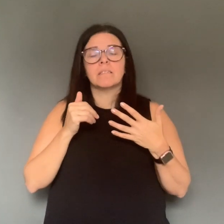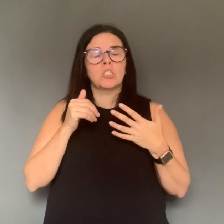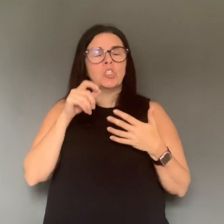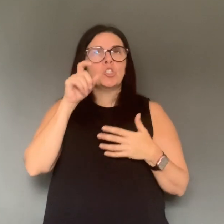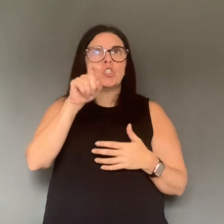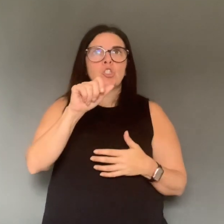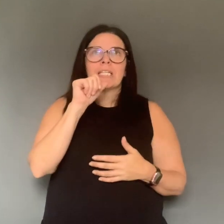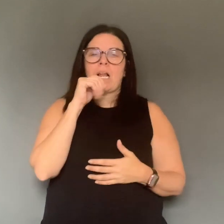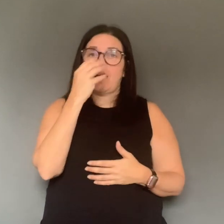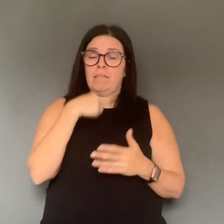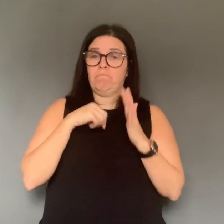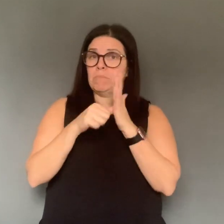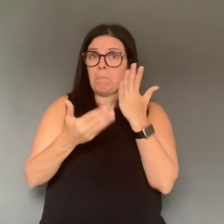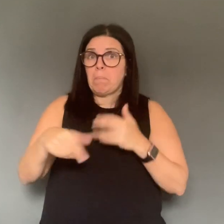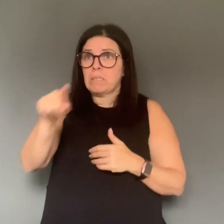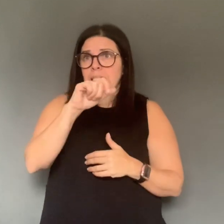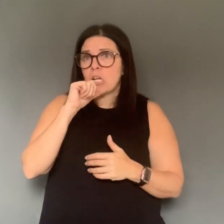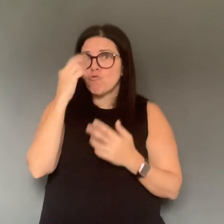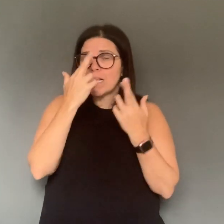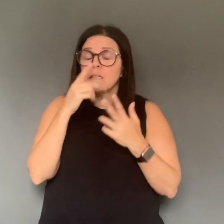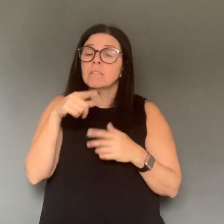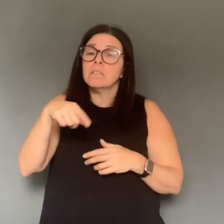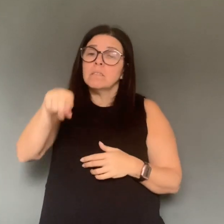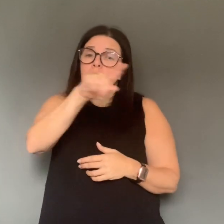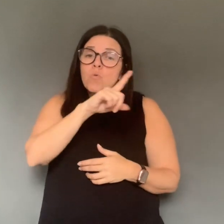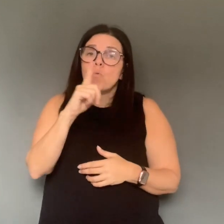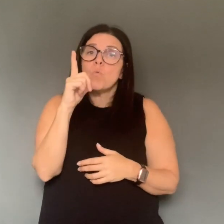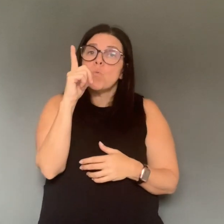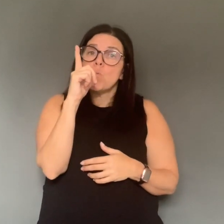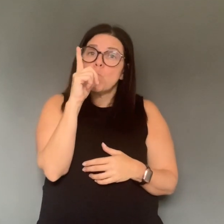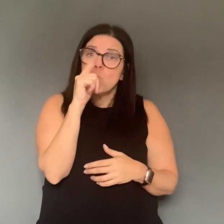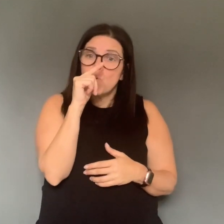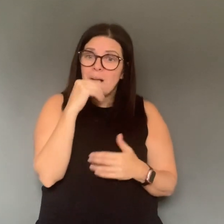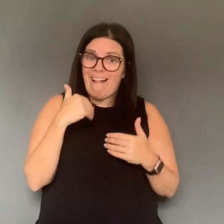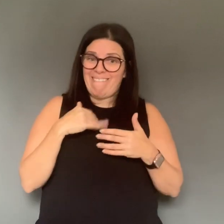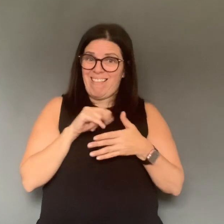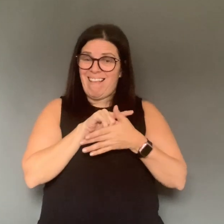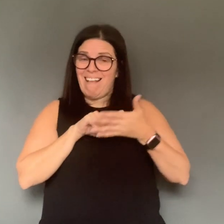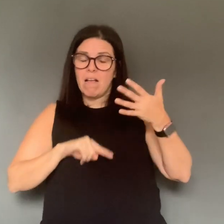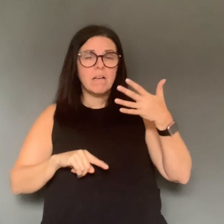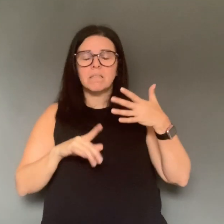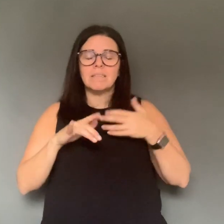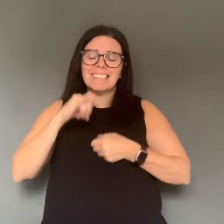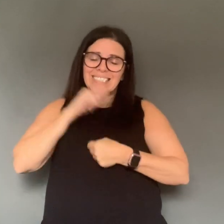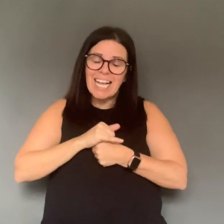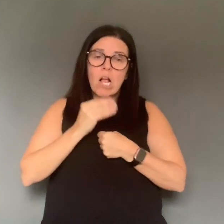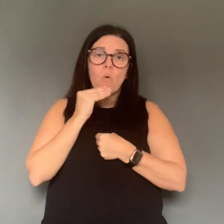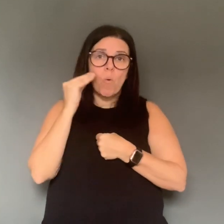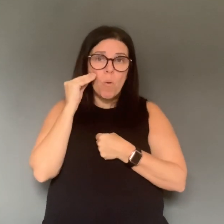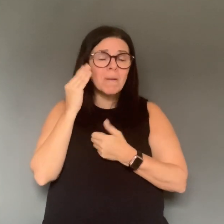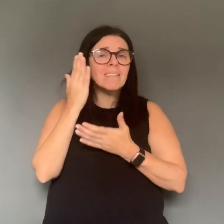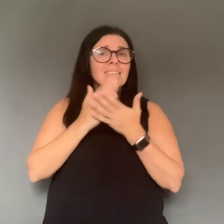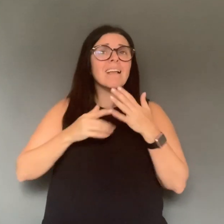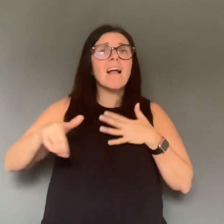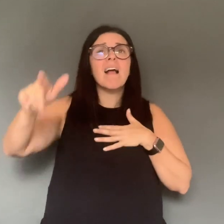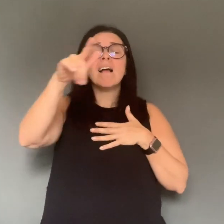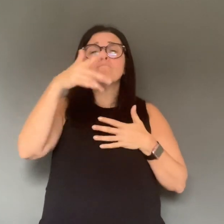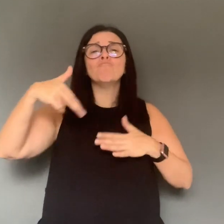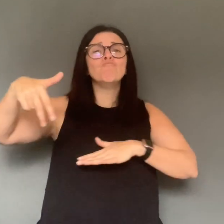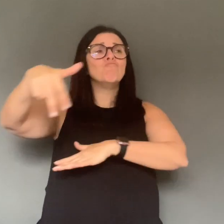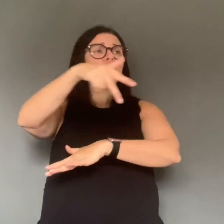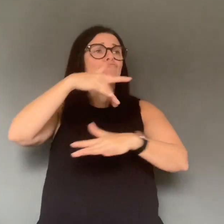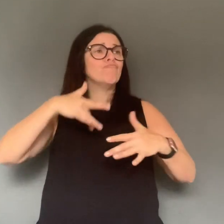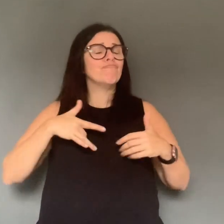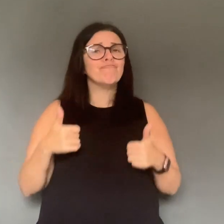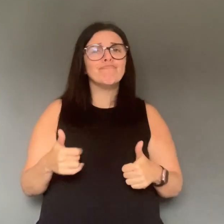period. Just stay home. Now is the time where the disease is circulating. There are many people out there in the community who